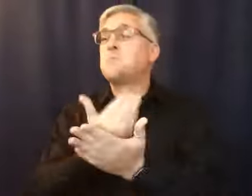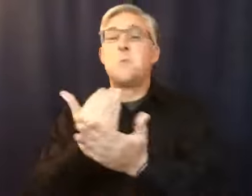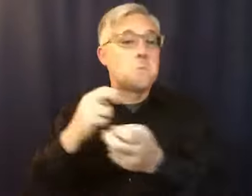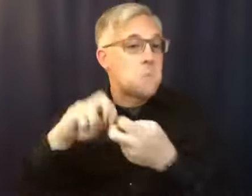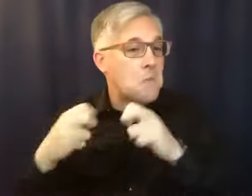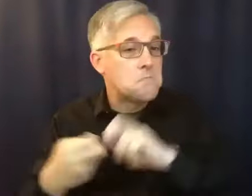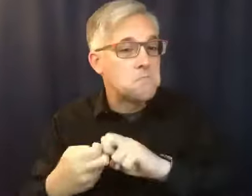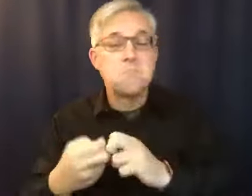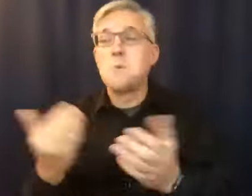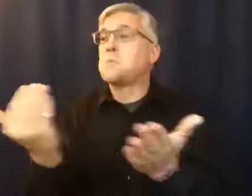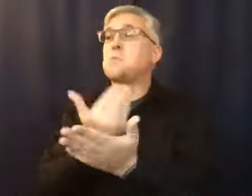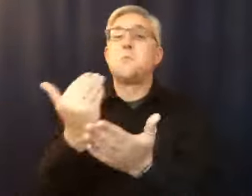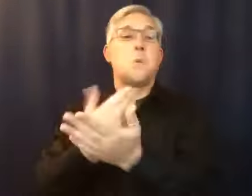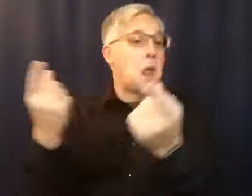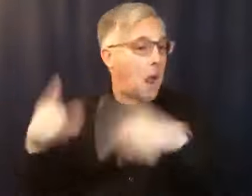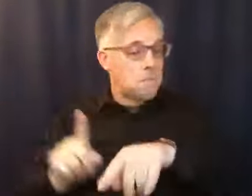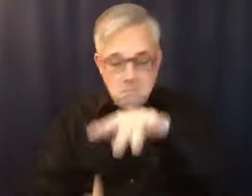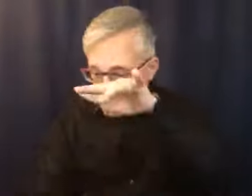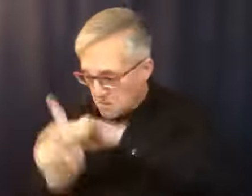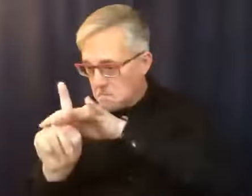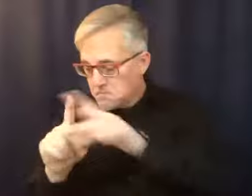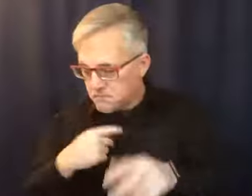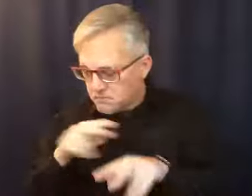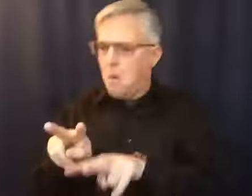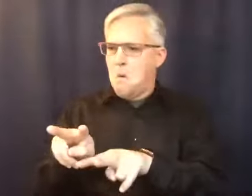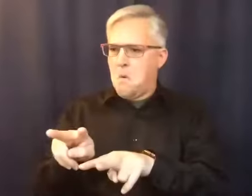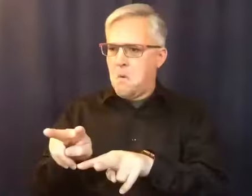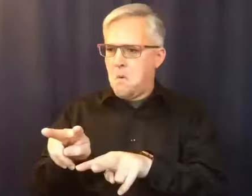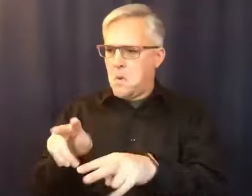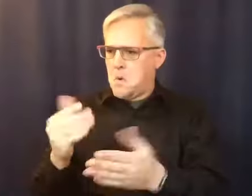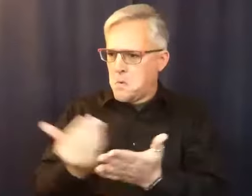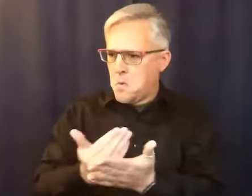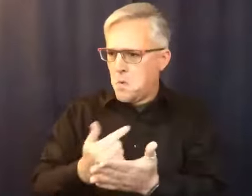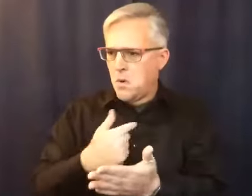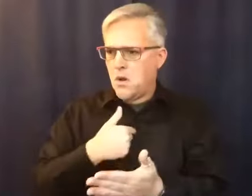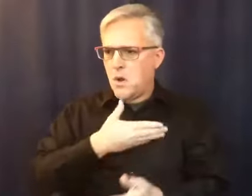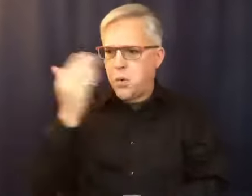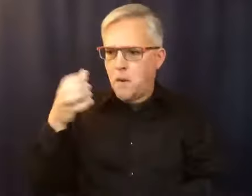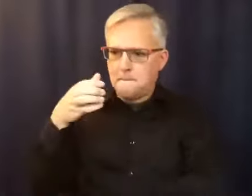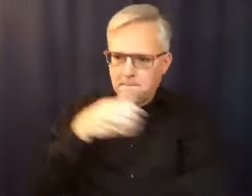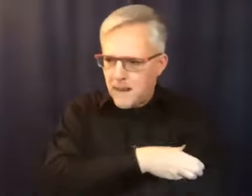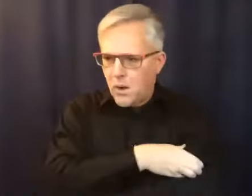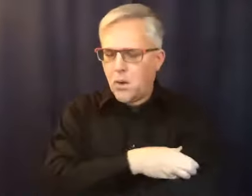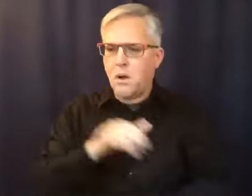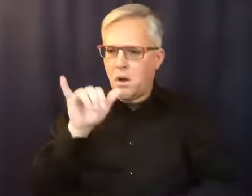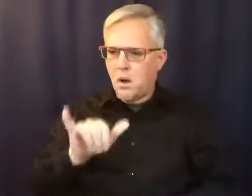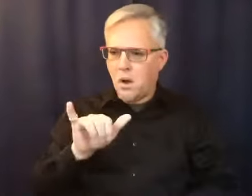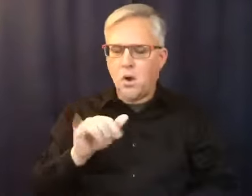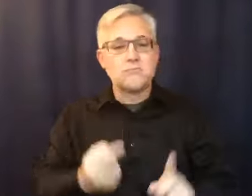issue. I'm powerless over this. I'm not powerless over that. So because of that, after all these years, I